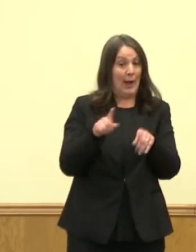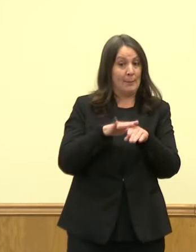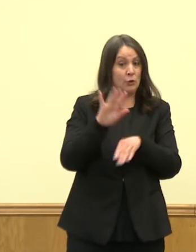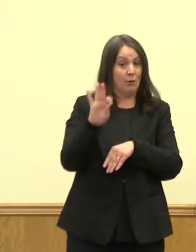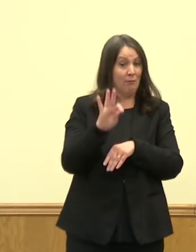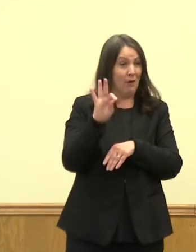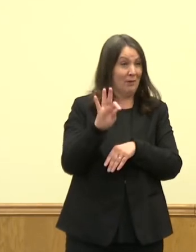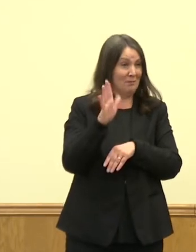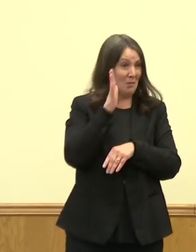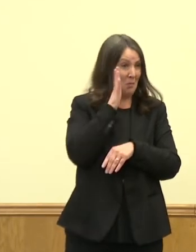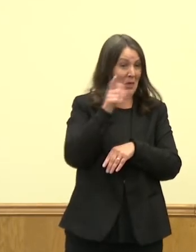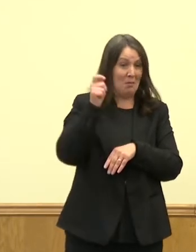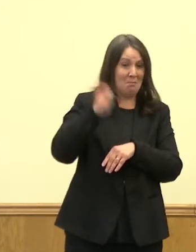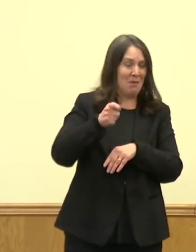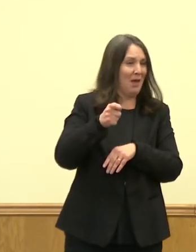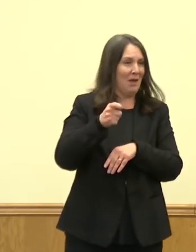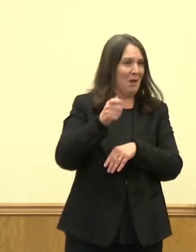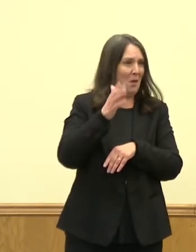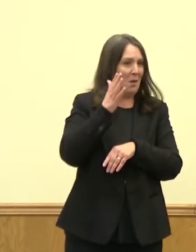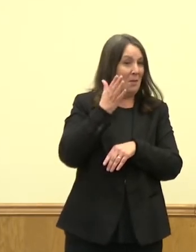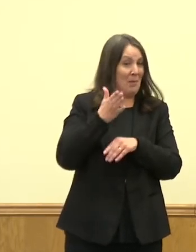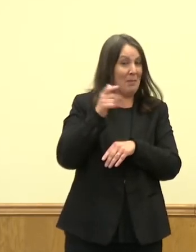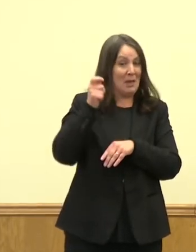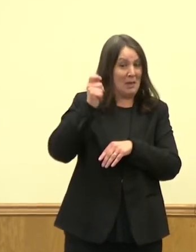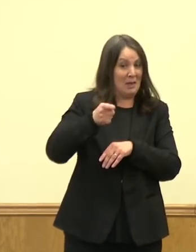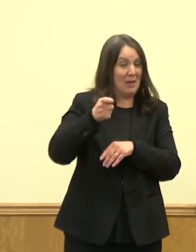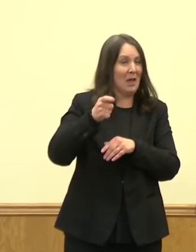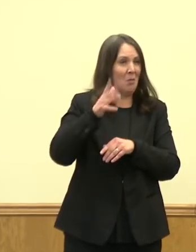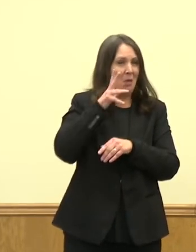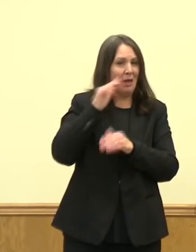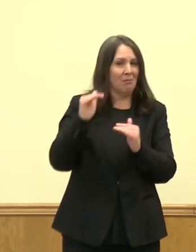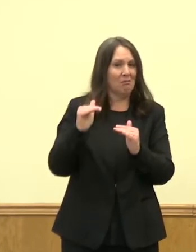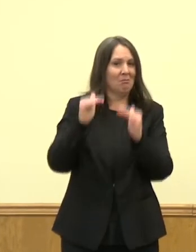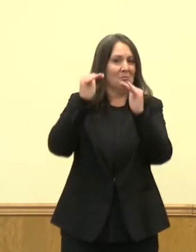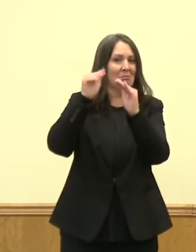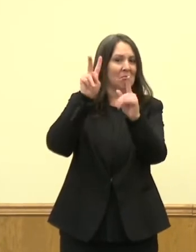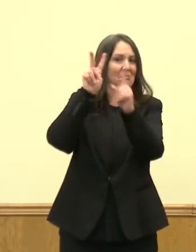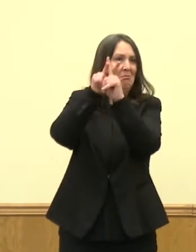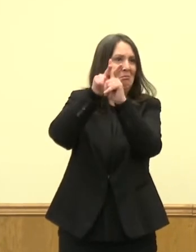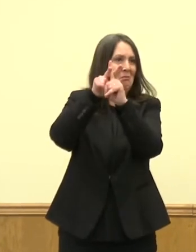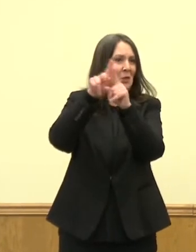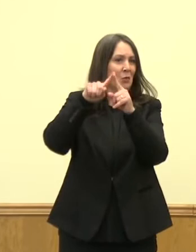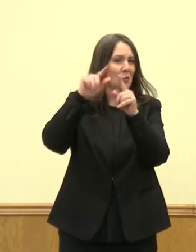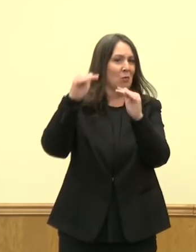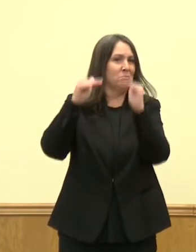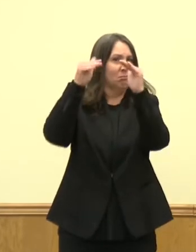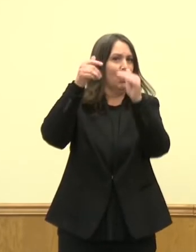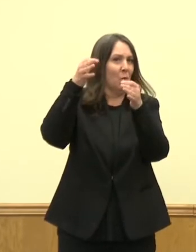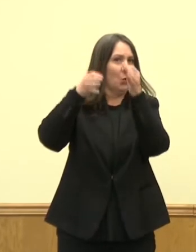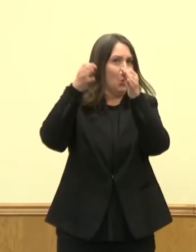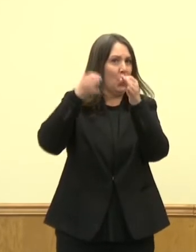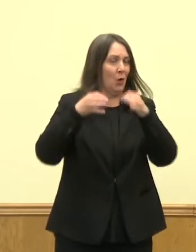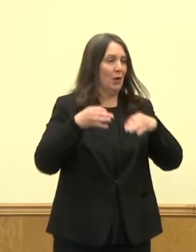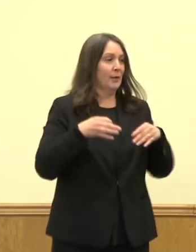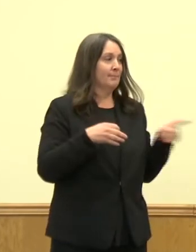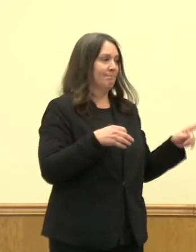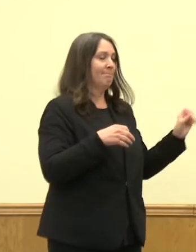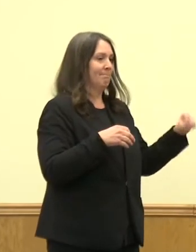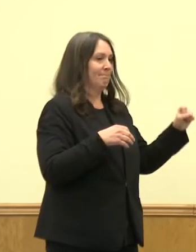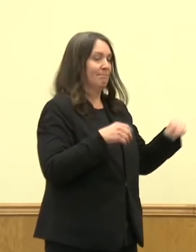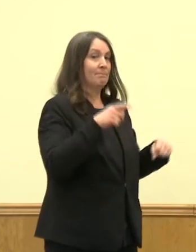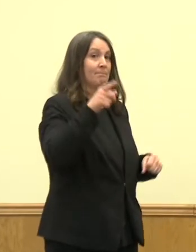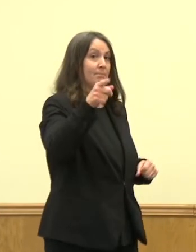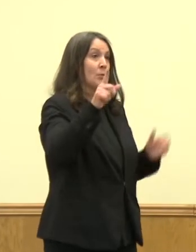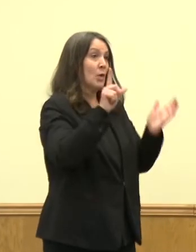Because it would cover the appeal? That is absolutely our understanding. Okay. So some districts might drop the mask mandate,